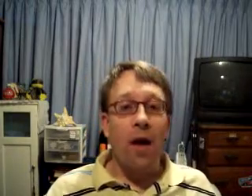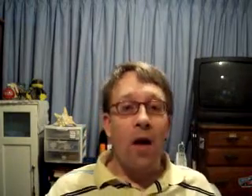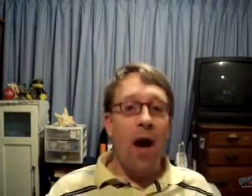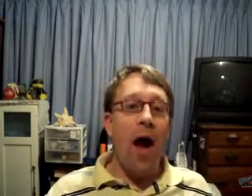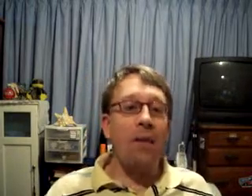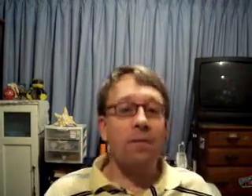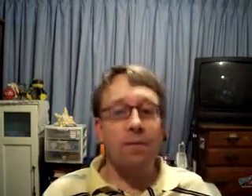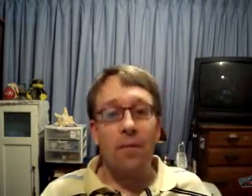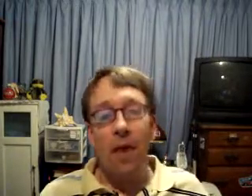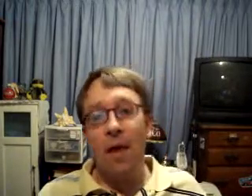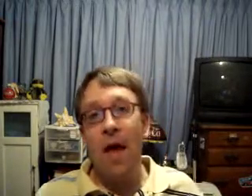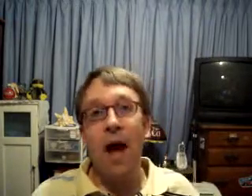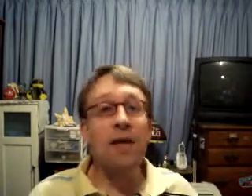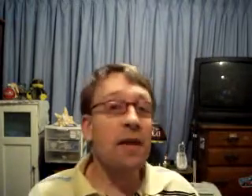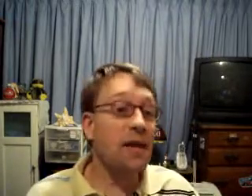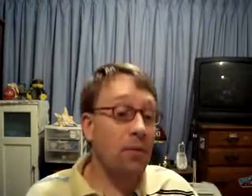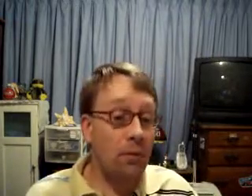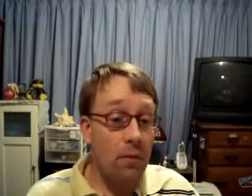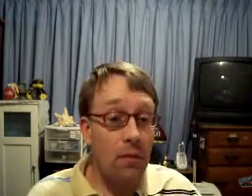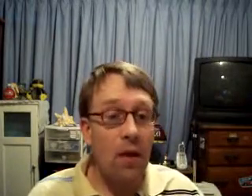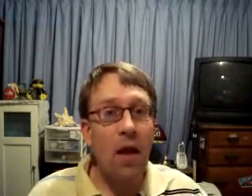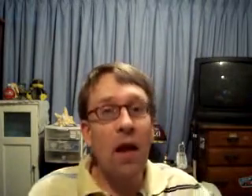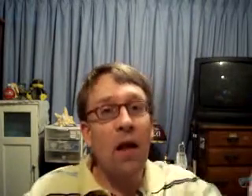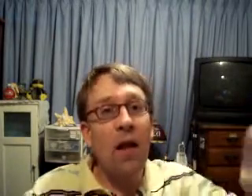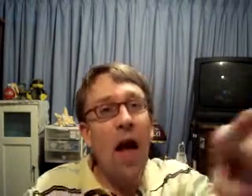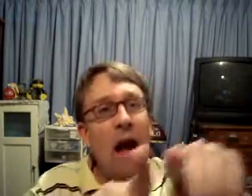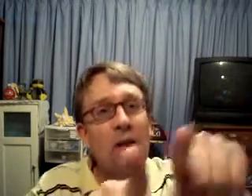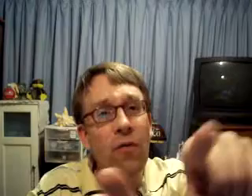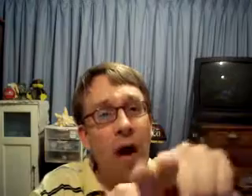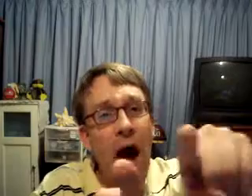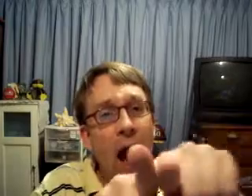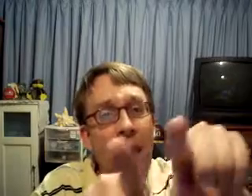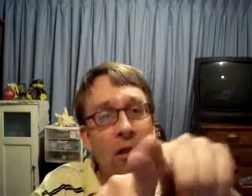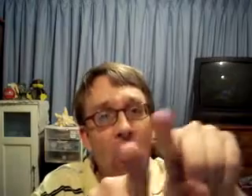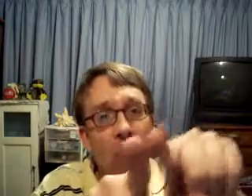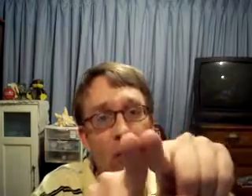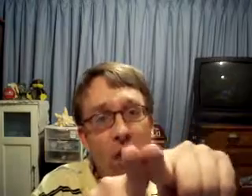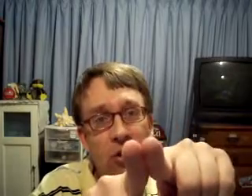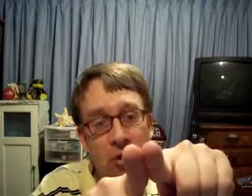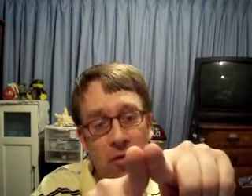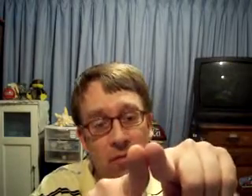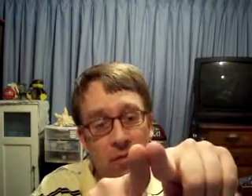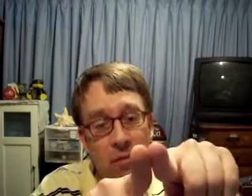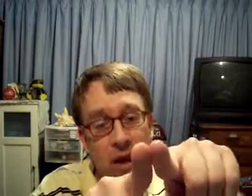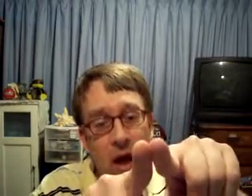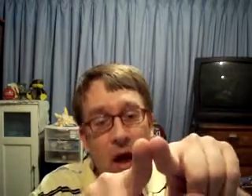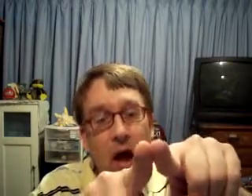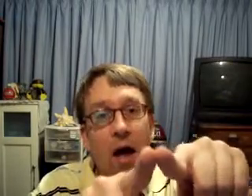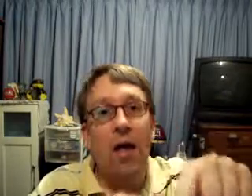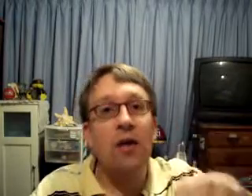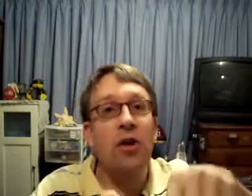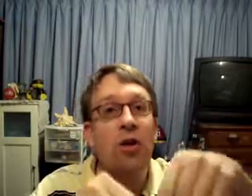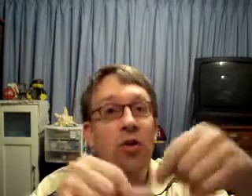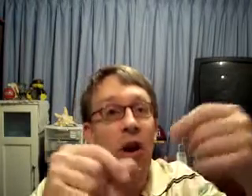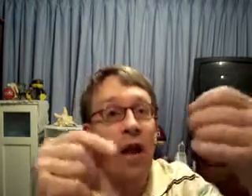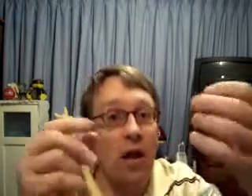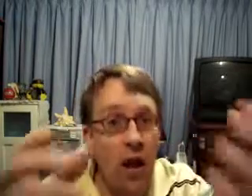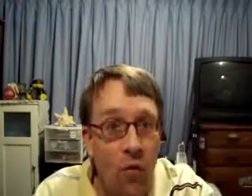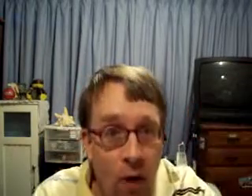All right. Now, it's this clash of high and low pressure that starts creating a lot of